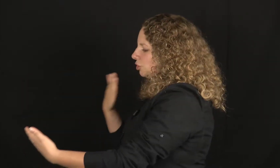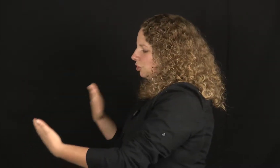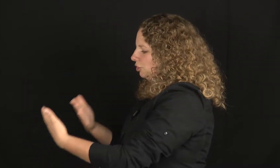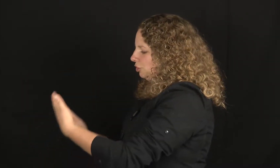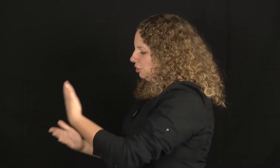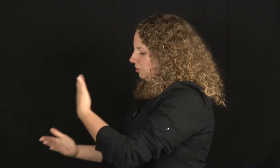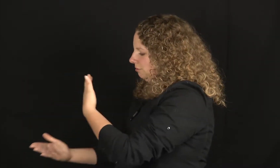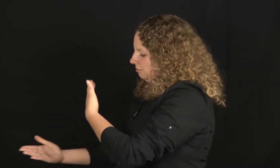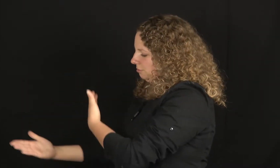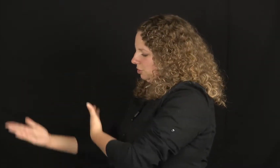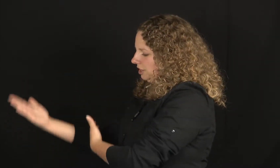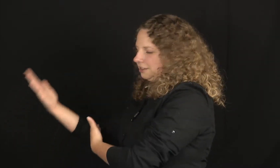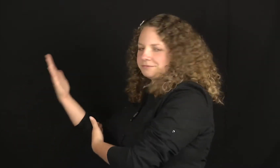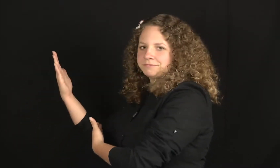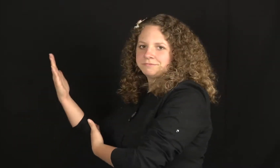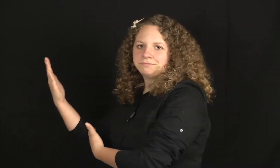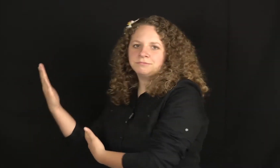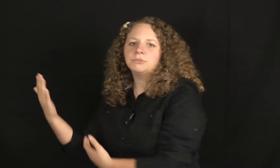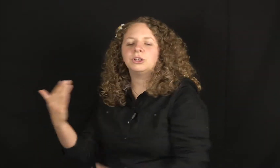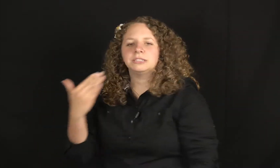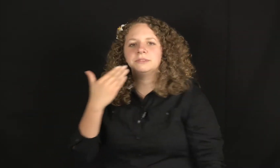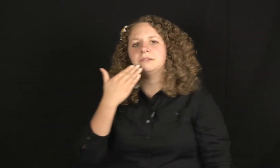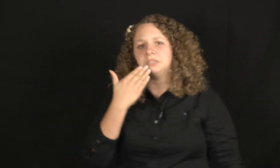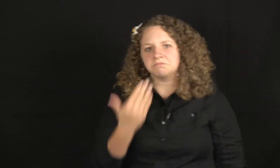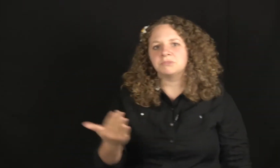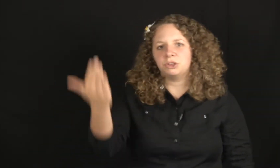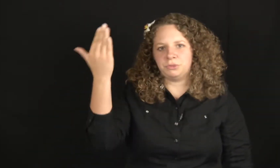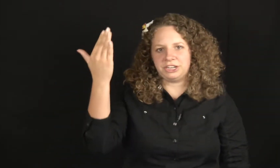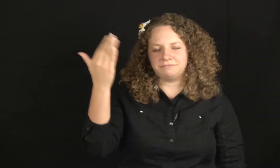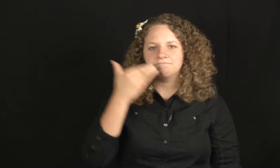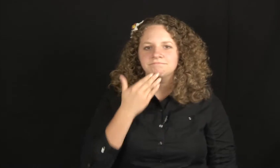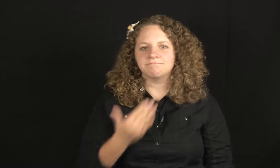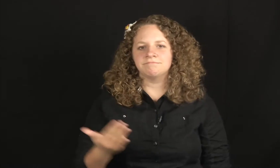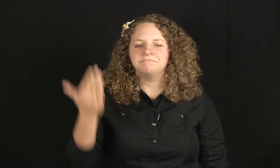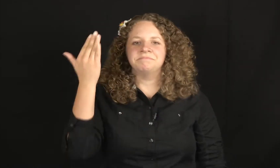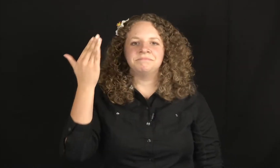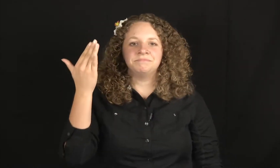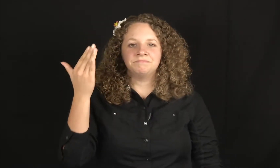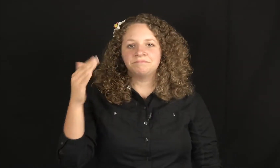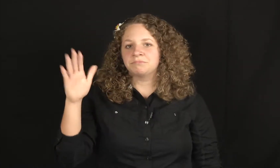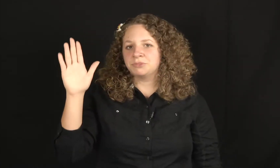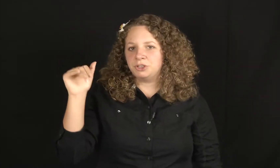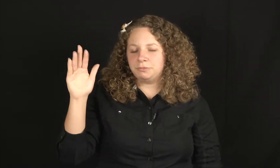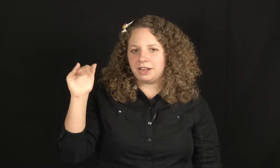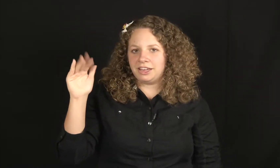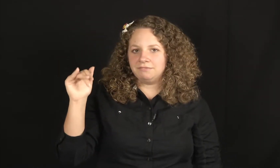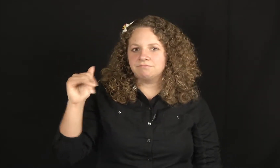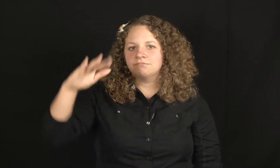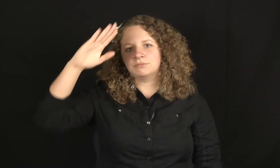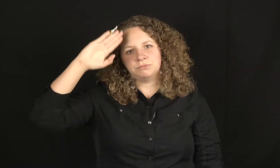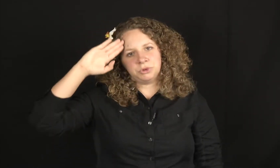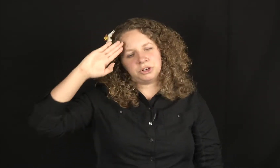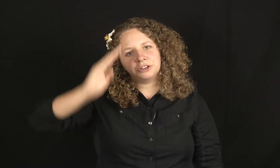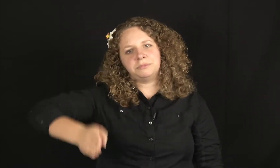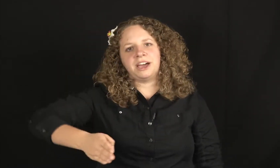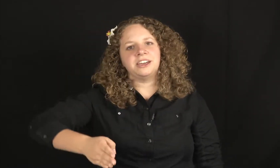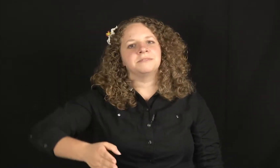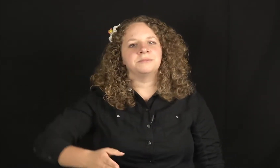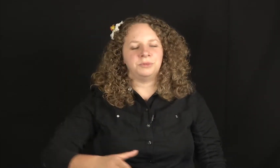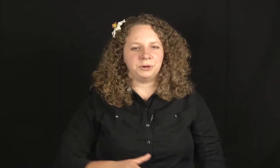Good morning. Or sometimes, good morning. Goodbye, or goodbye, or